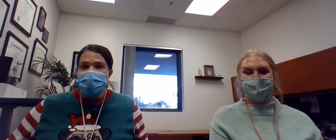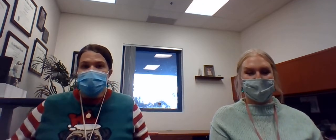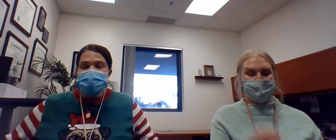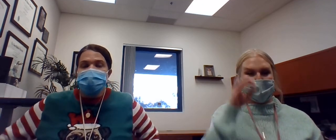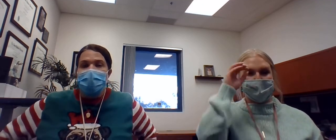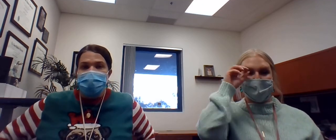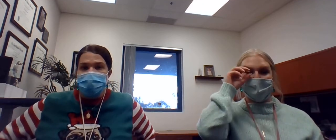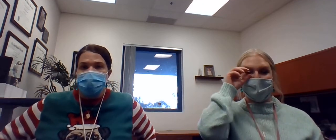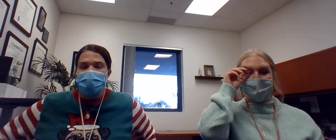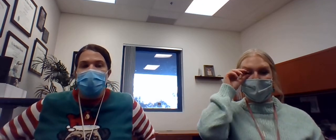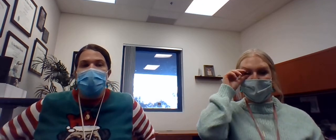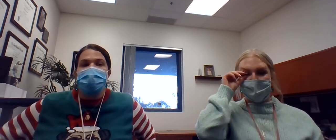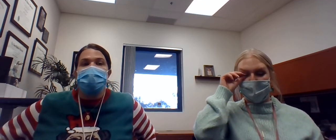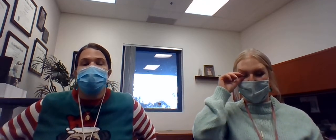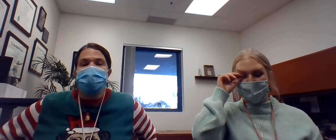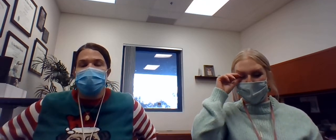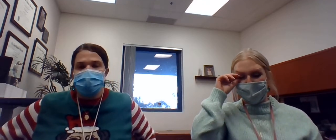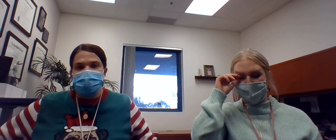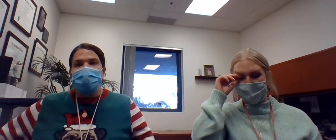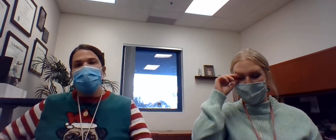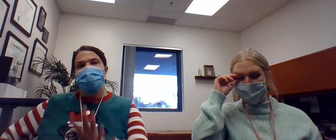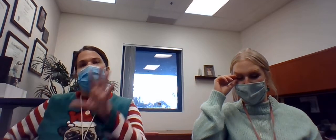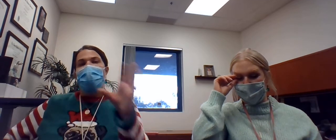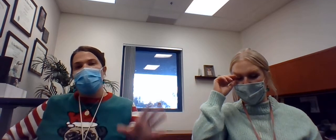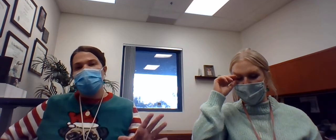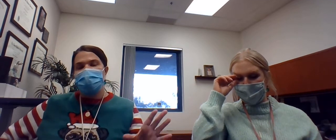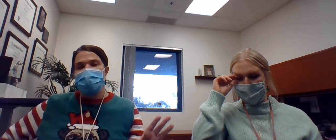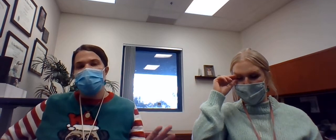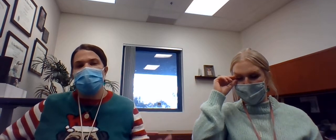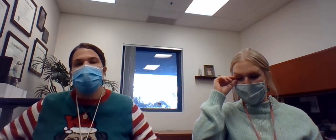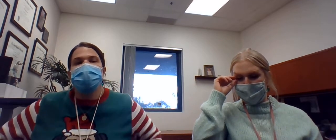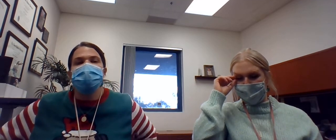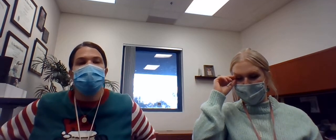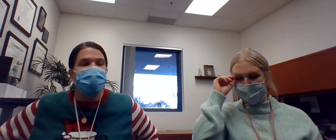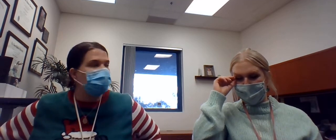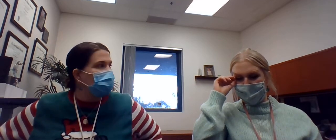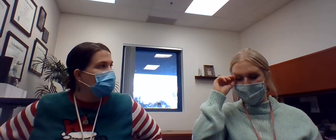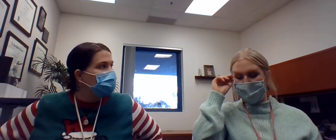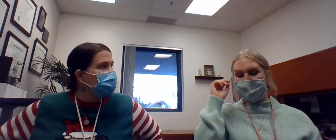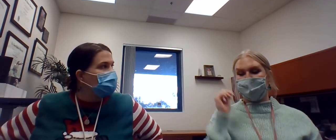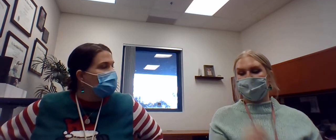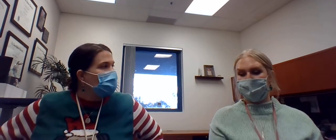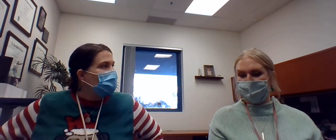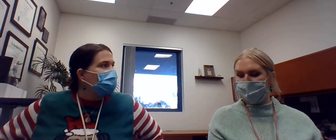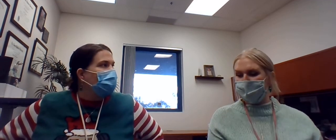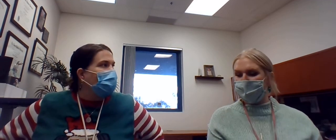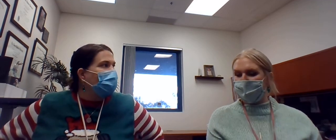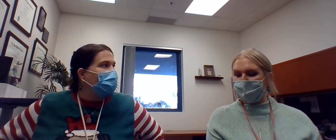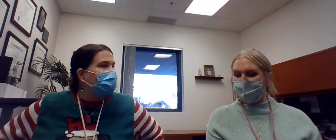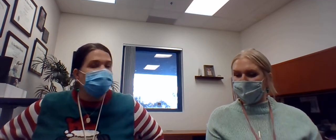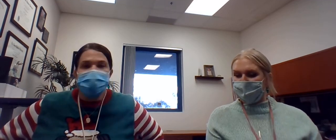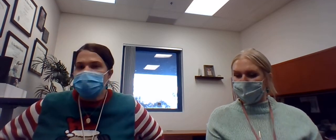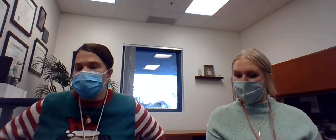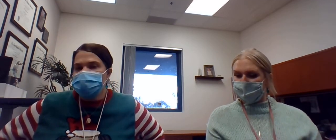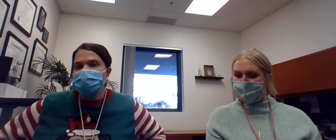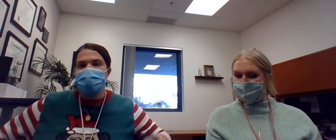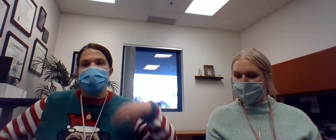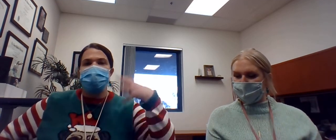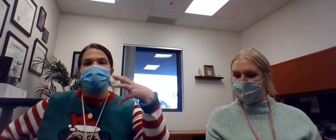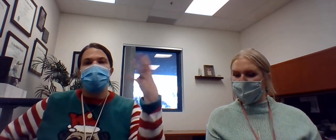this month, every month we've kind of been highlighting a person of interest that has really just gone above and